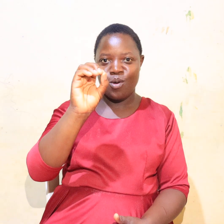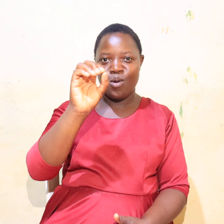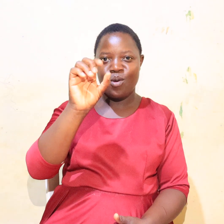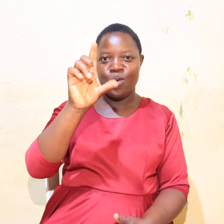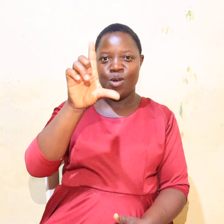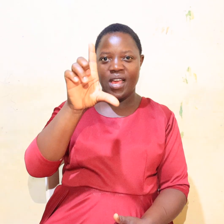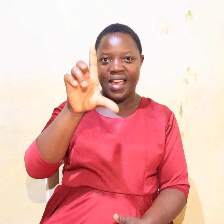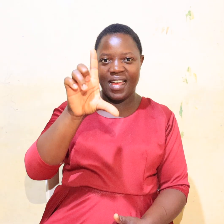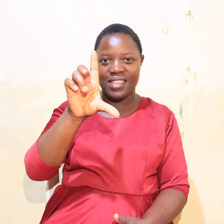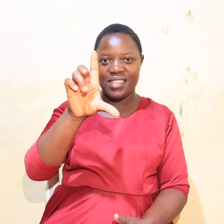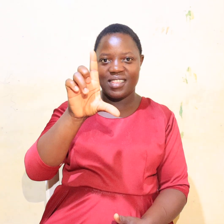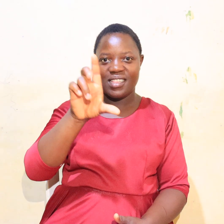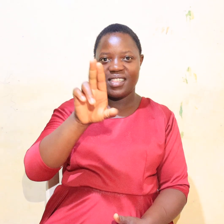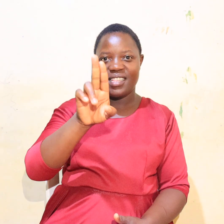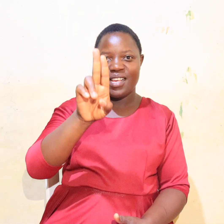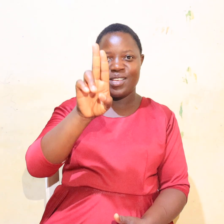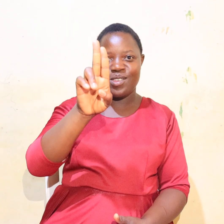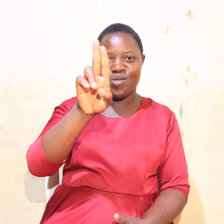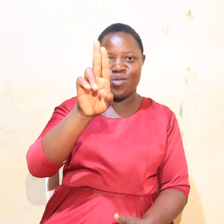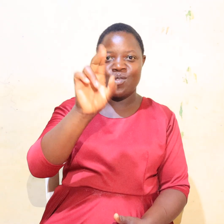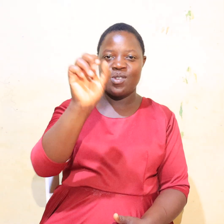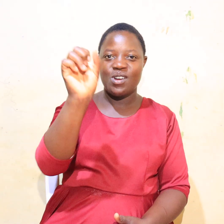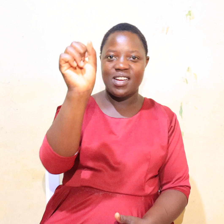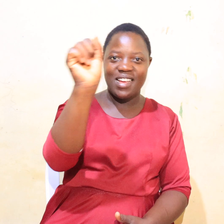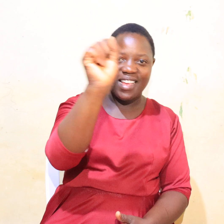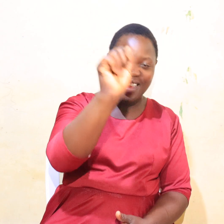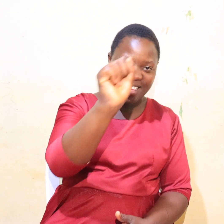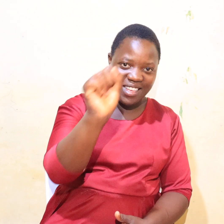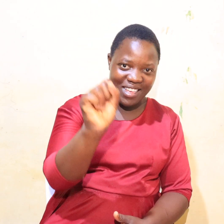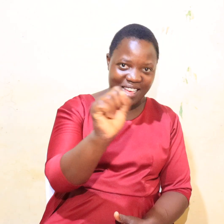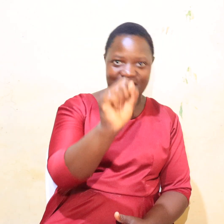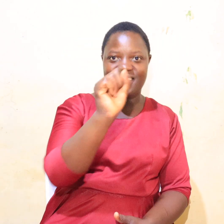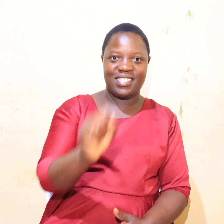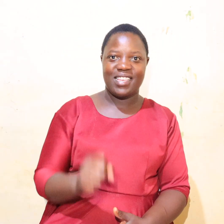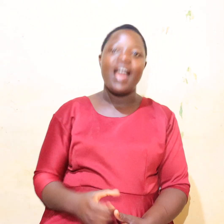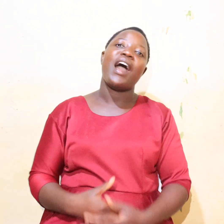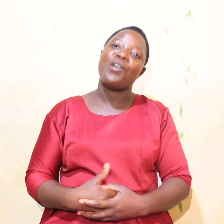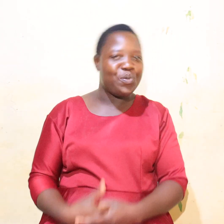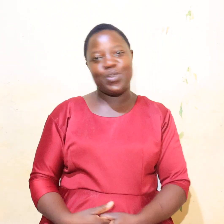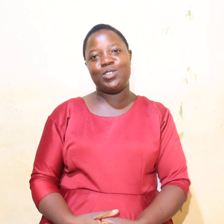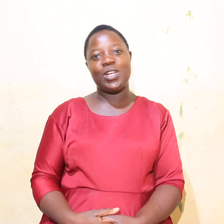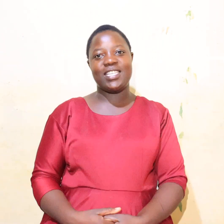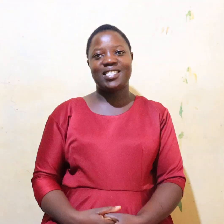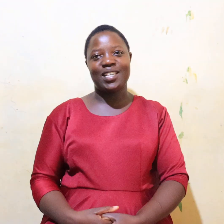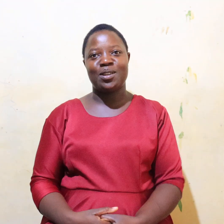L, U, S. I hope you enjoyed this session.